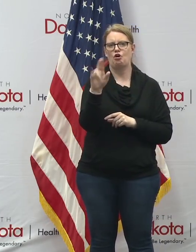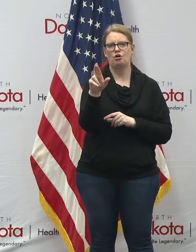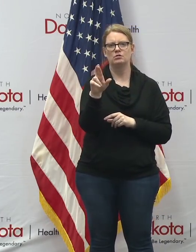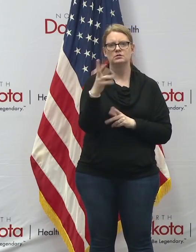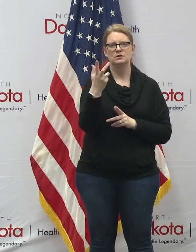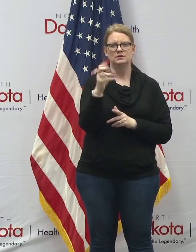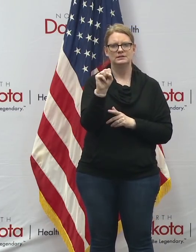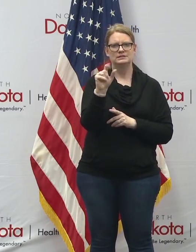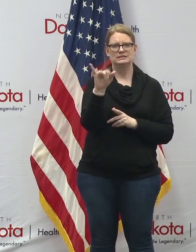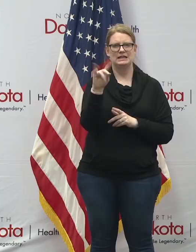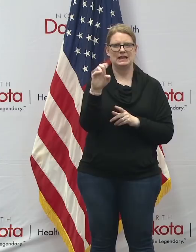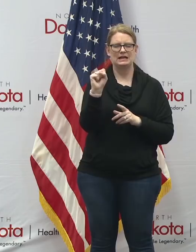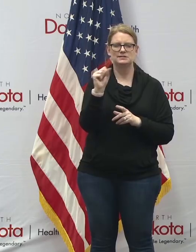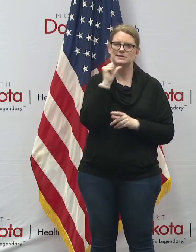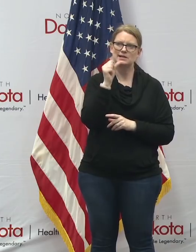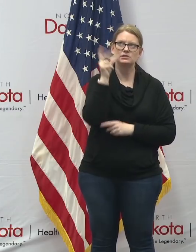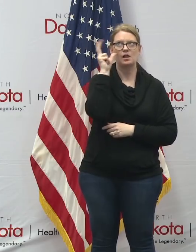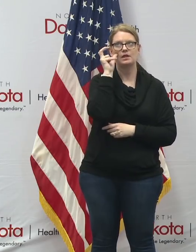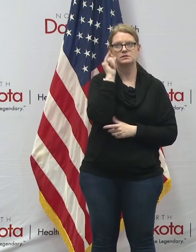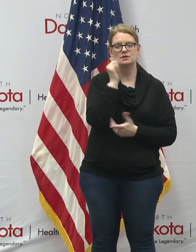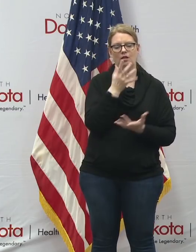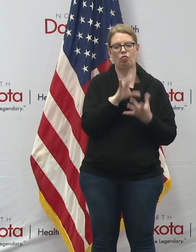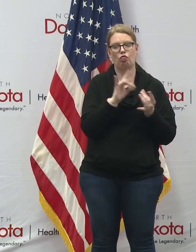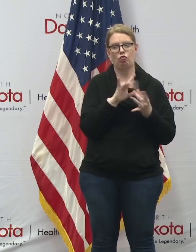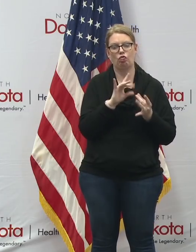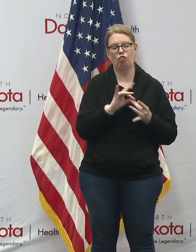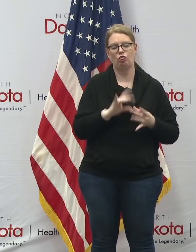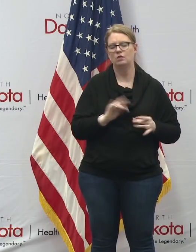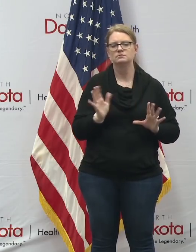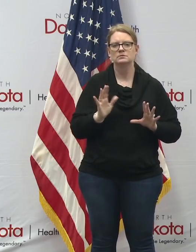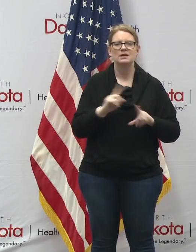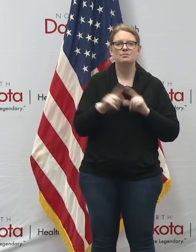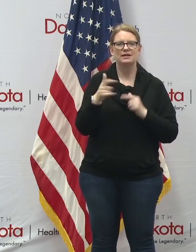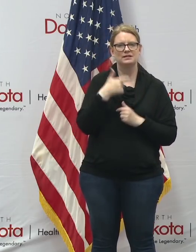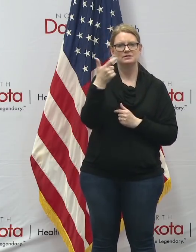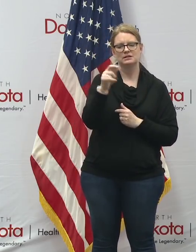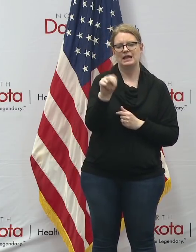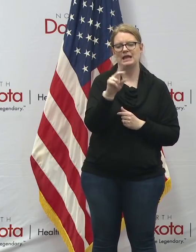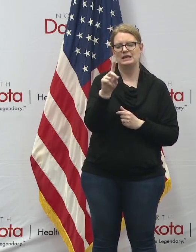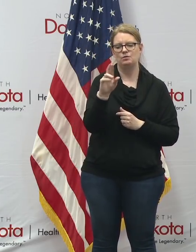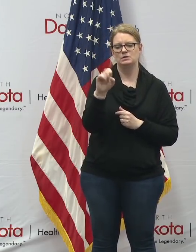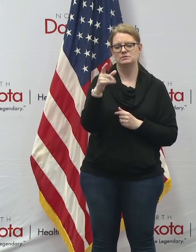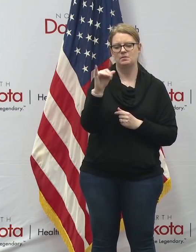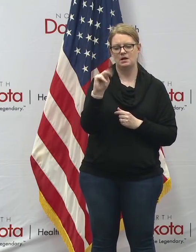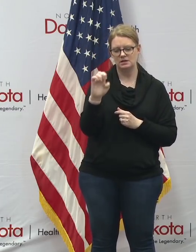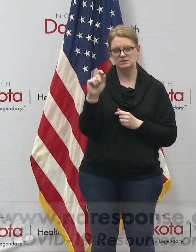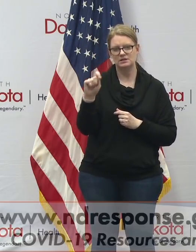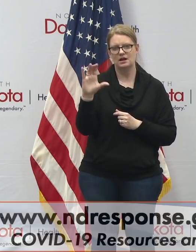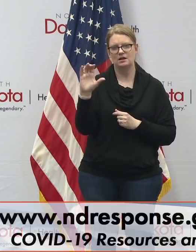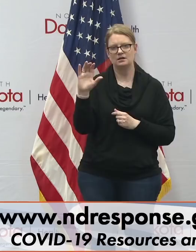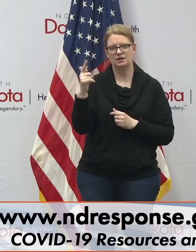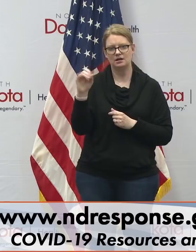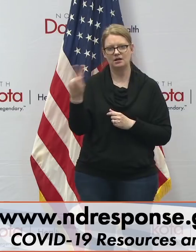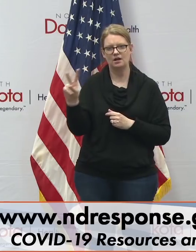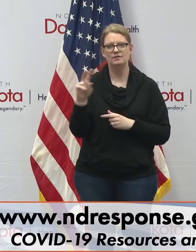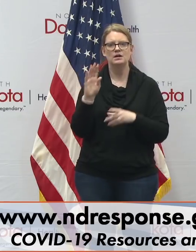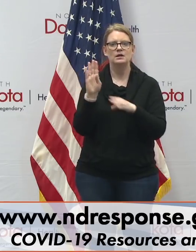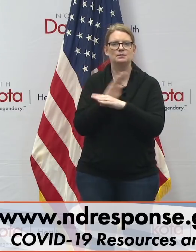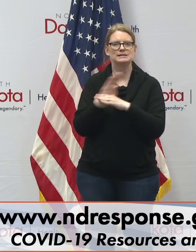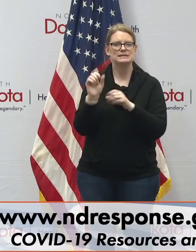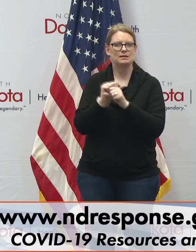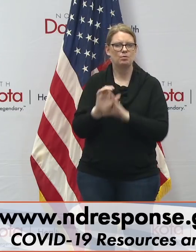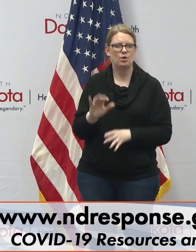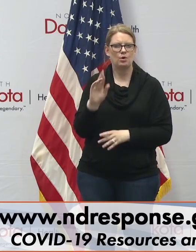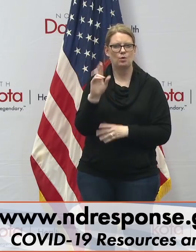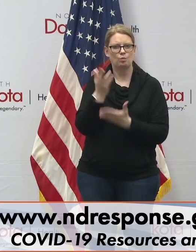went along with it it's not just listening to a call but you can view it in its entirety under ndresponse.gov under the business employer resources section